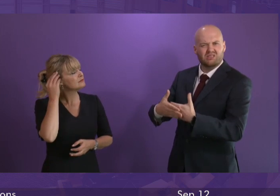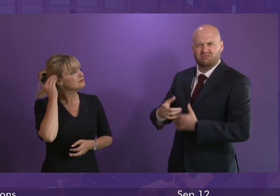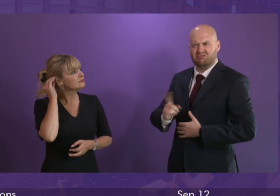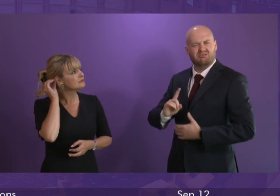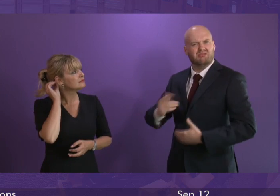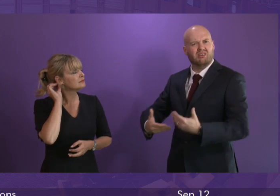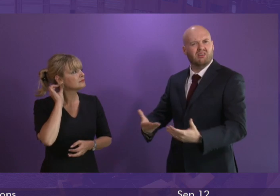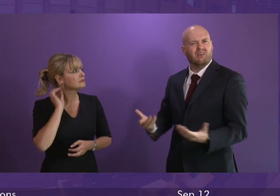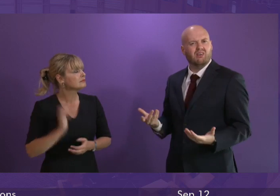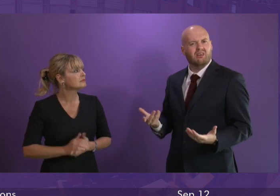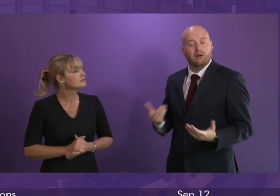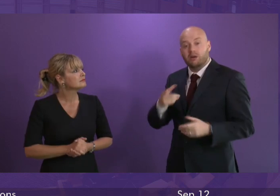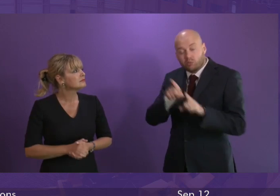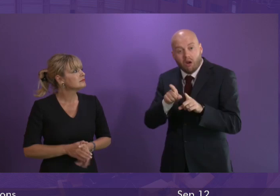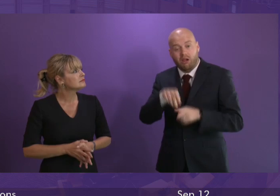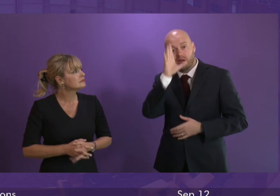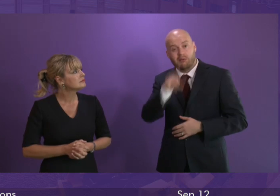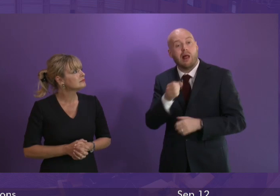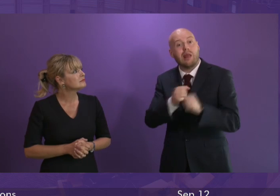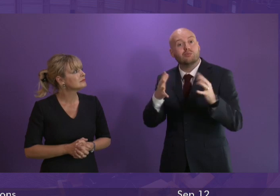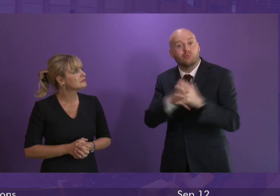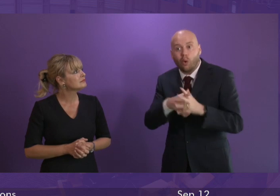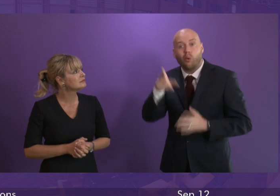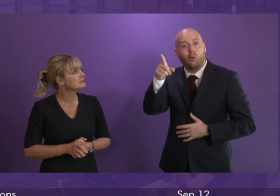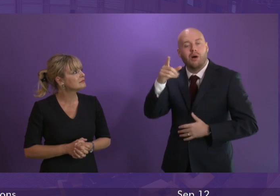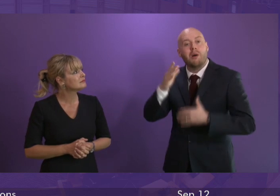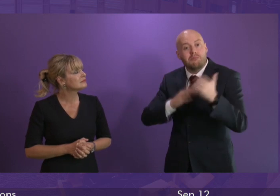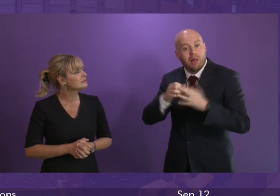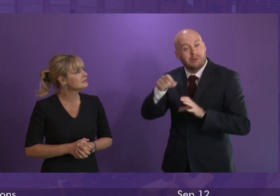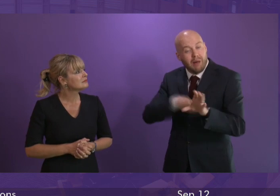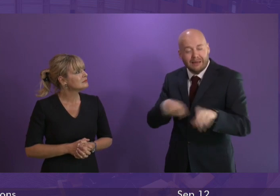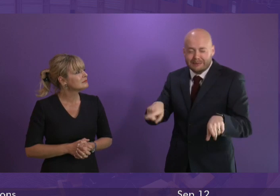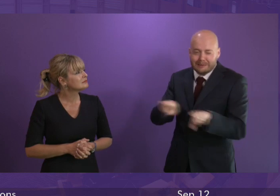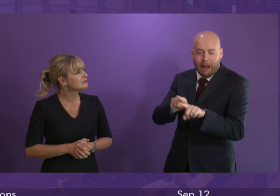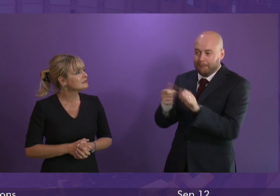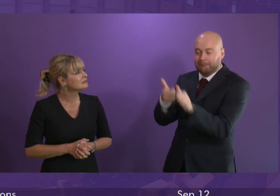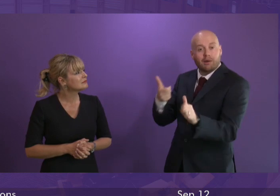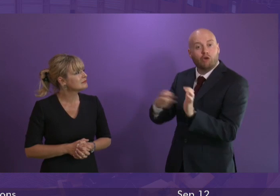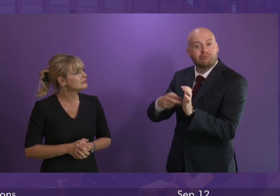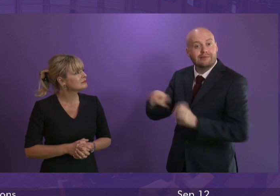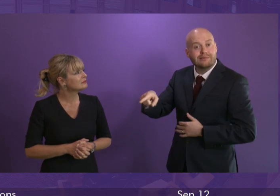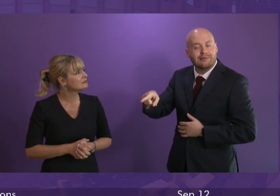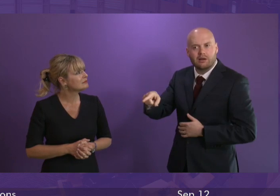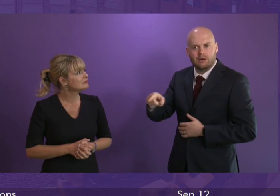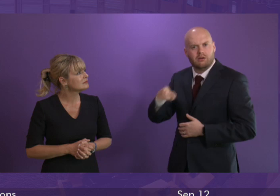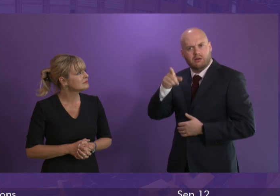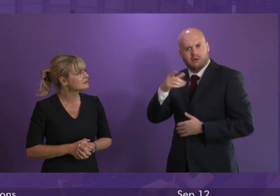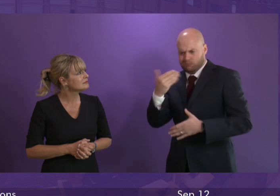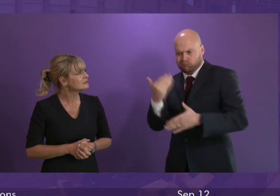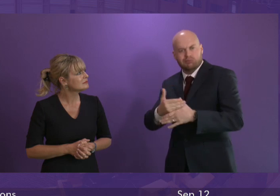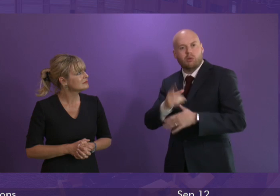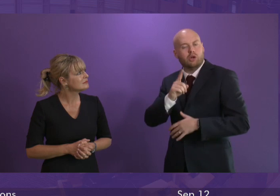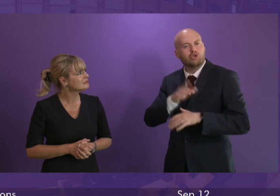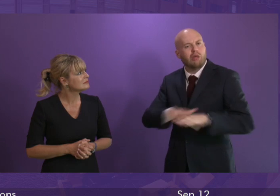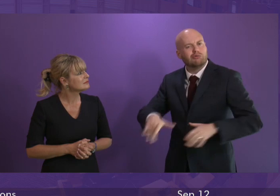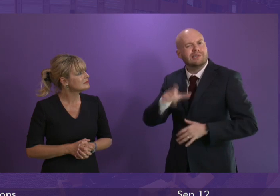weekend that we have a hospital in Glasgow built by the same contractor that has been closing its doors to a children's cancer ward.